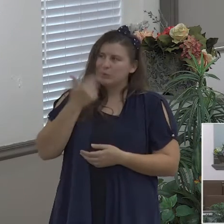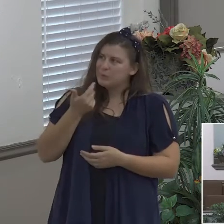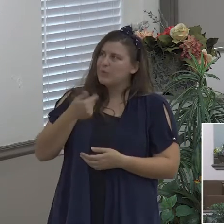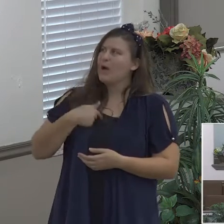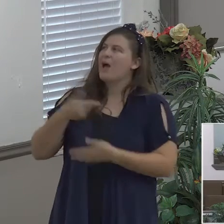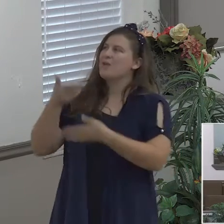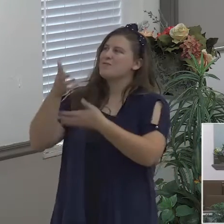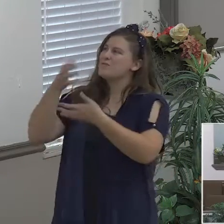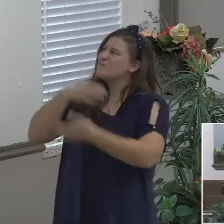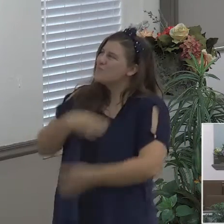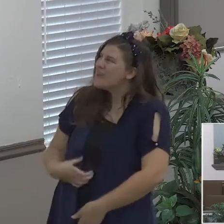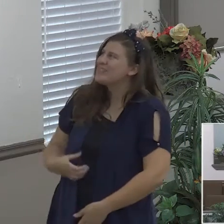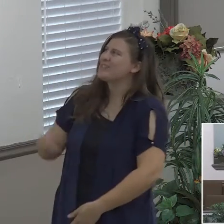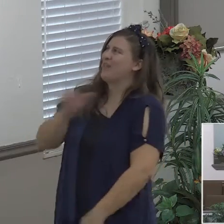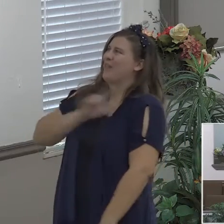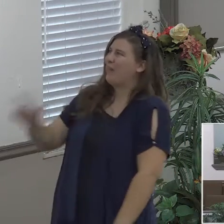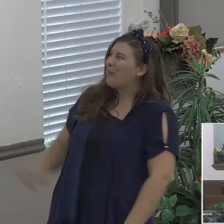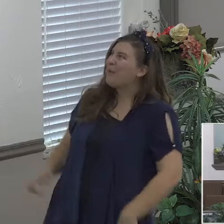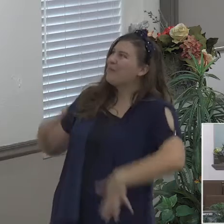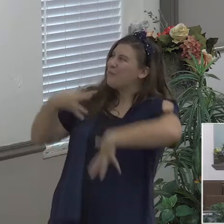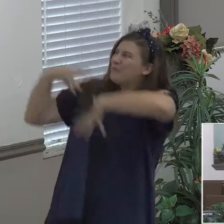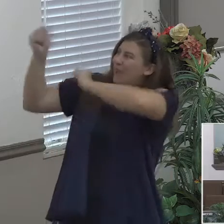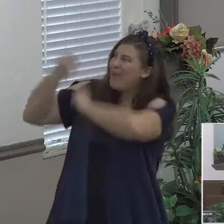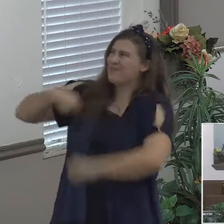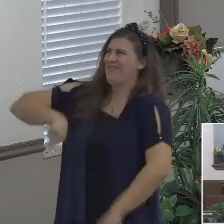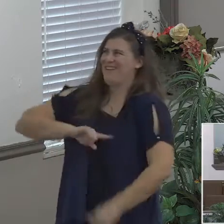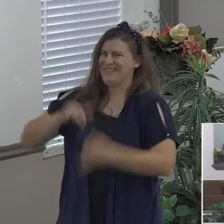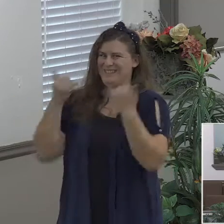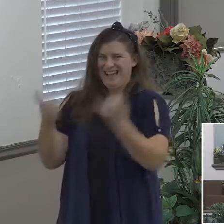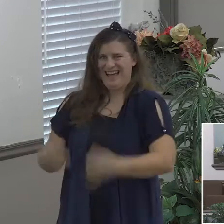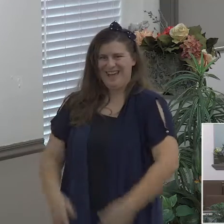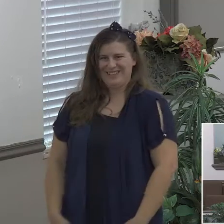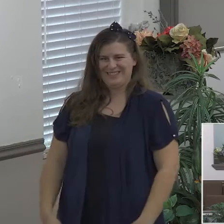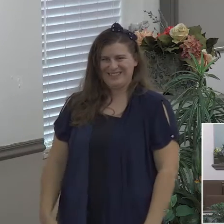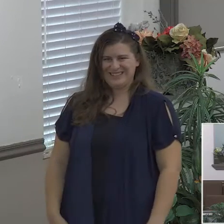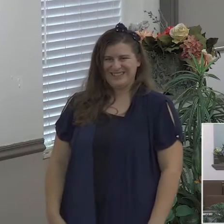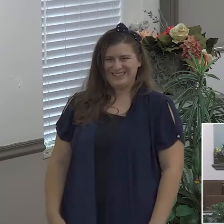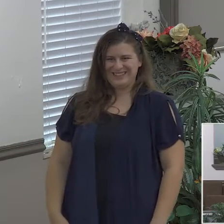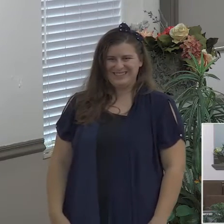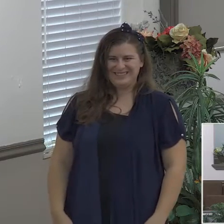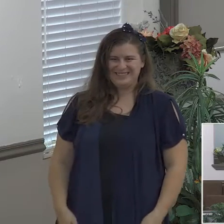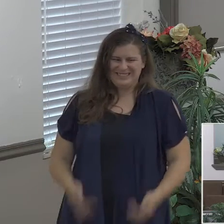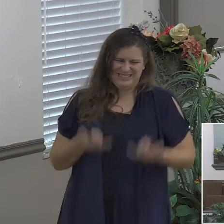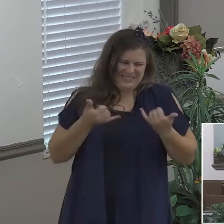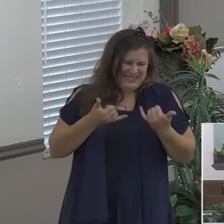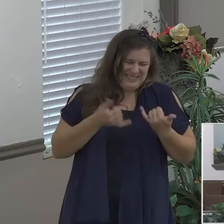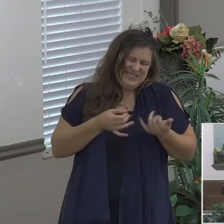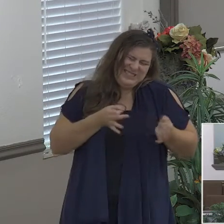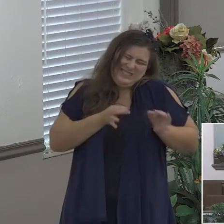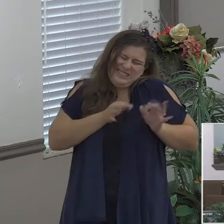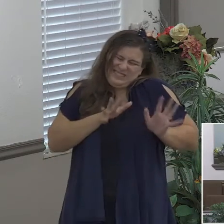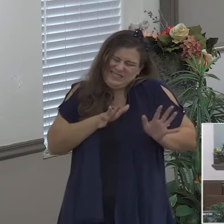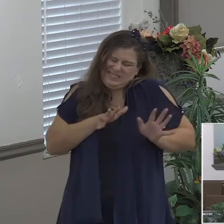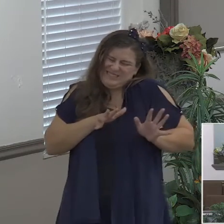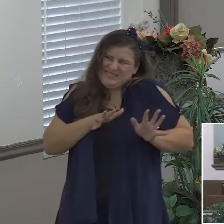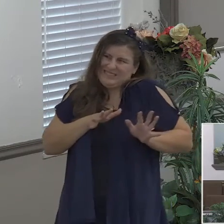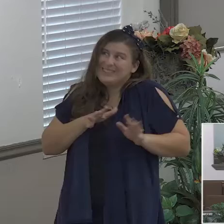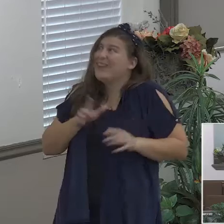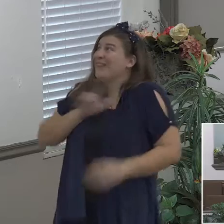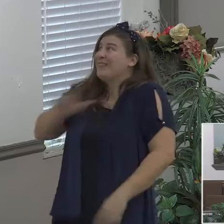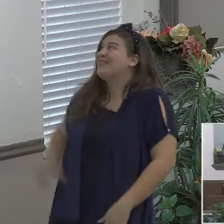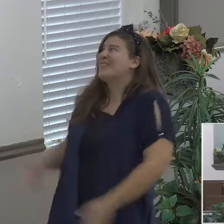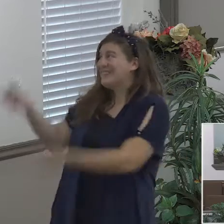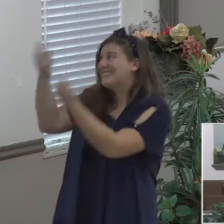you know boy I wonder when when when's the Lord coming back I had a phone call from one of my